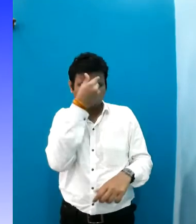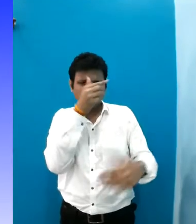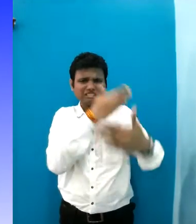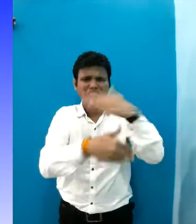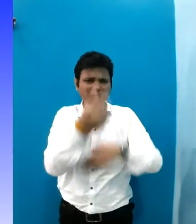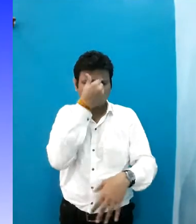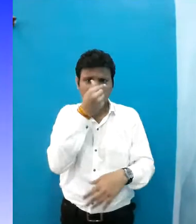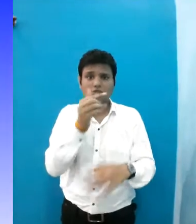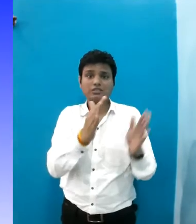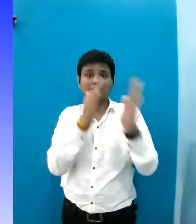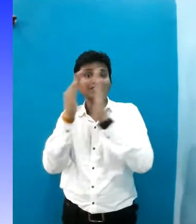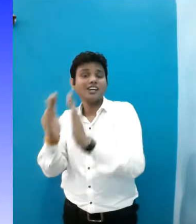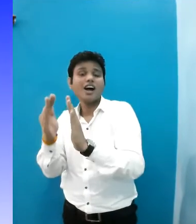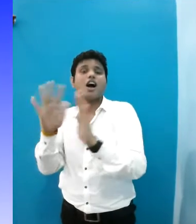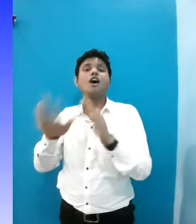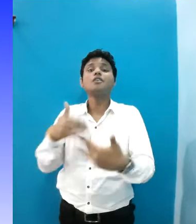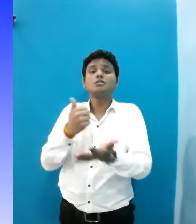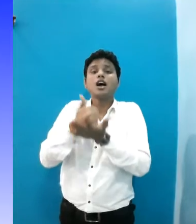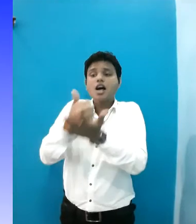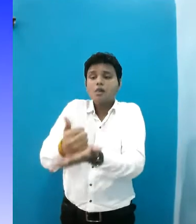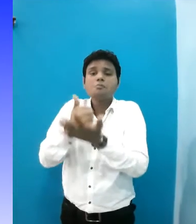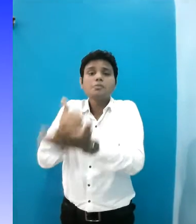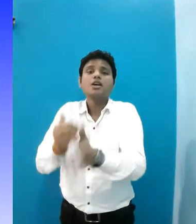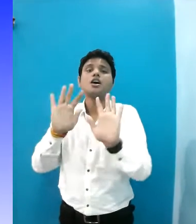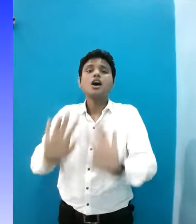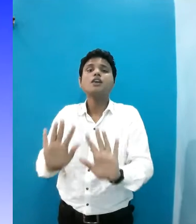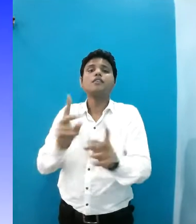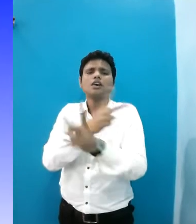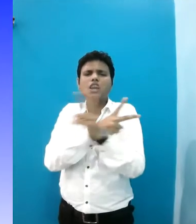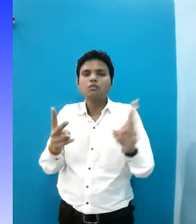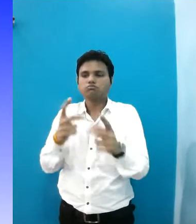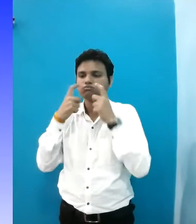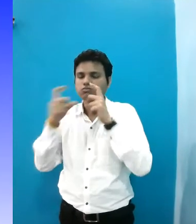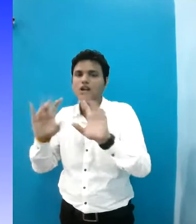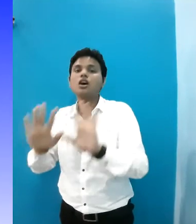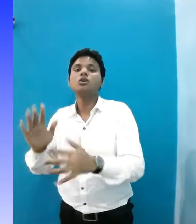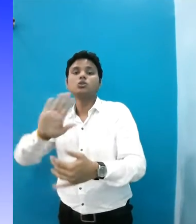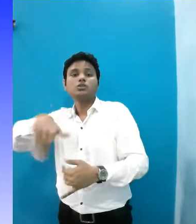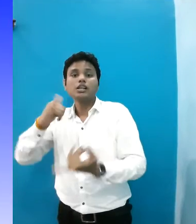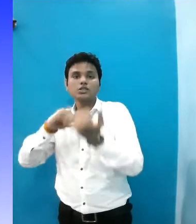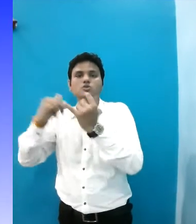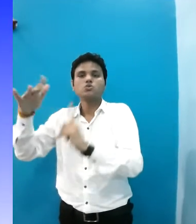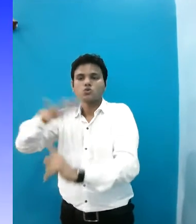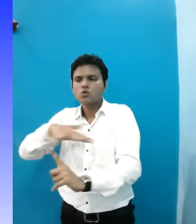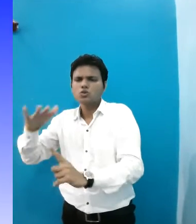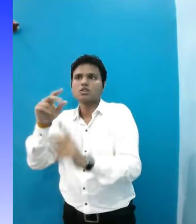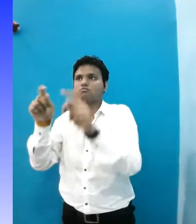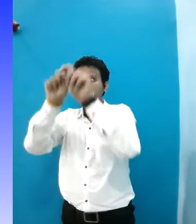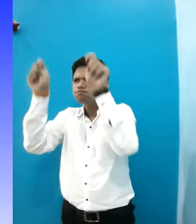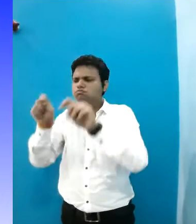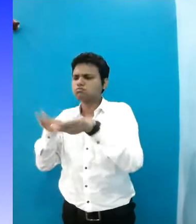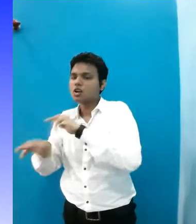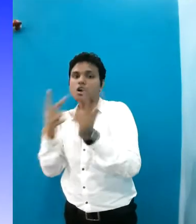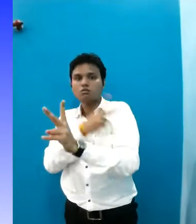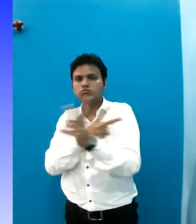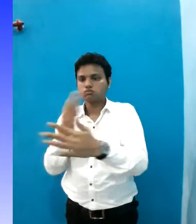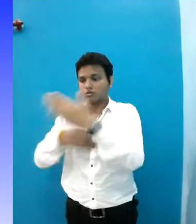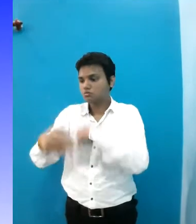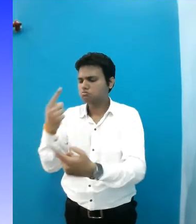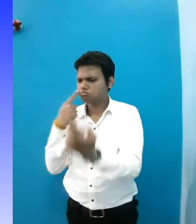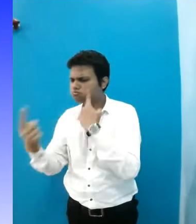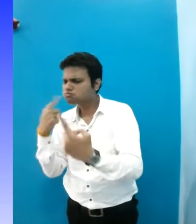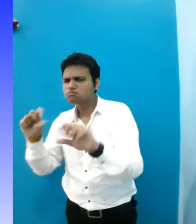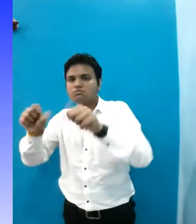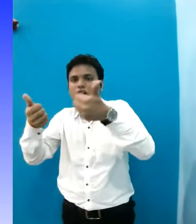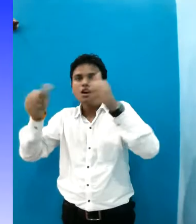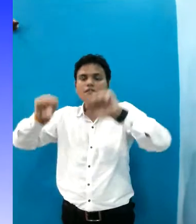the person, to the charity model, viewing disabilities to be taken care of, to the social model, identifying disabilities